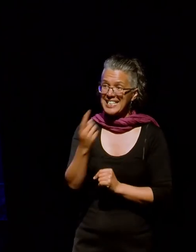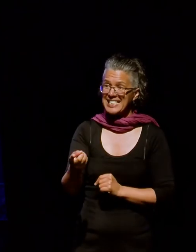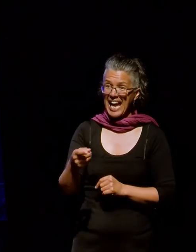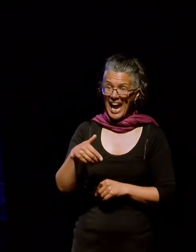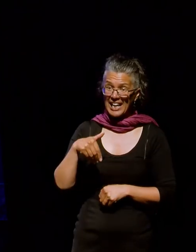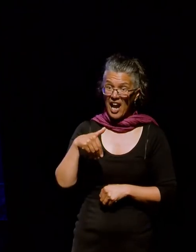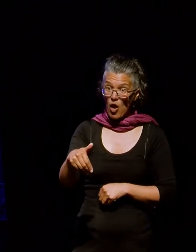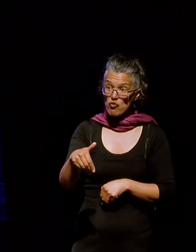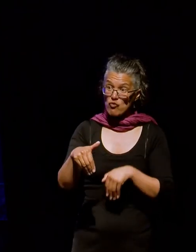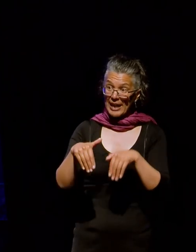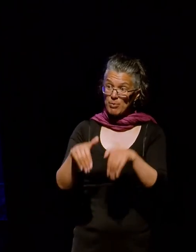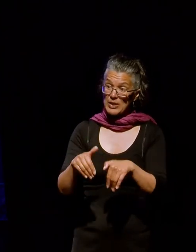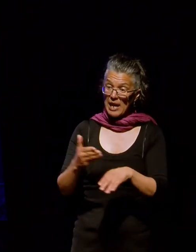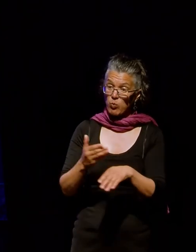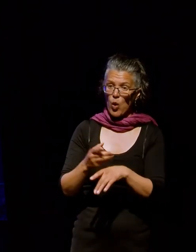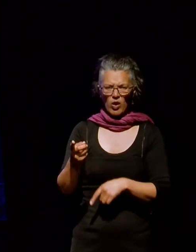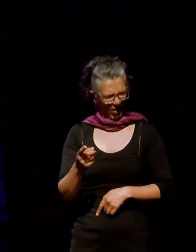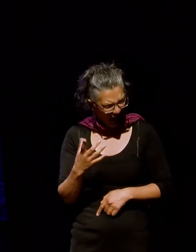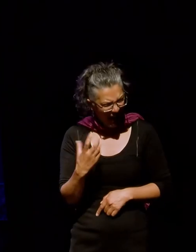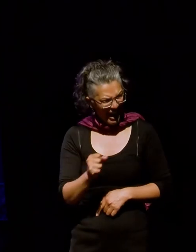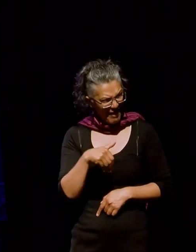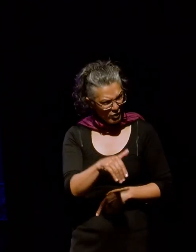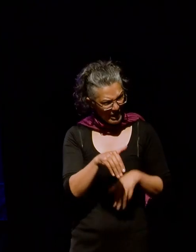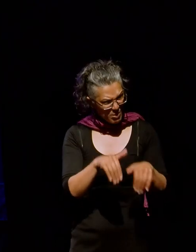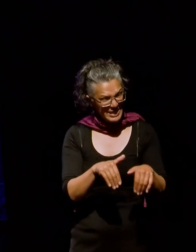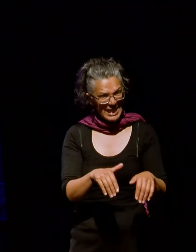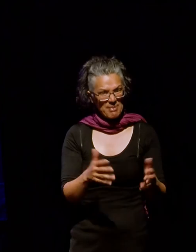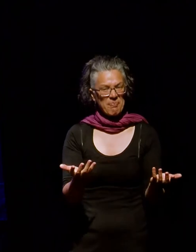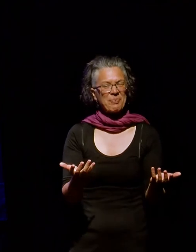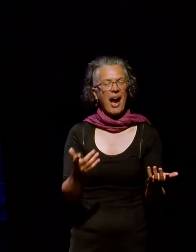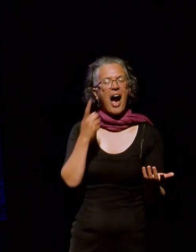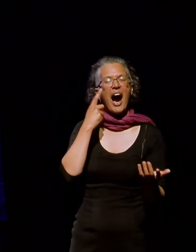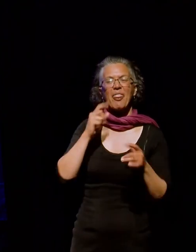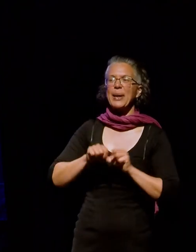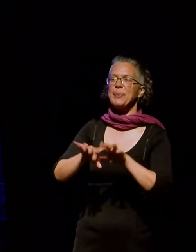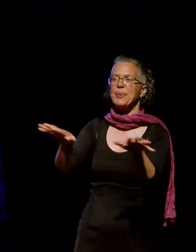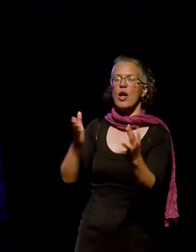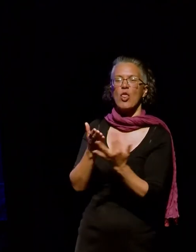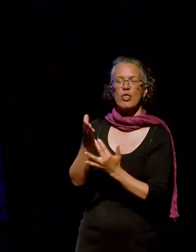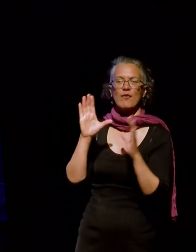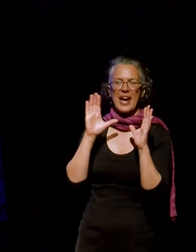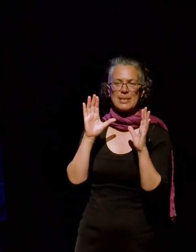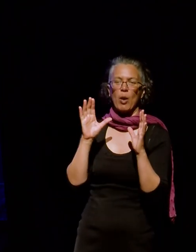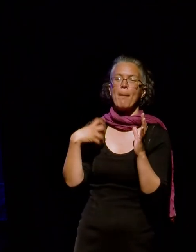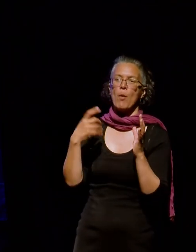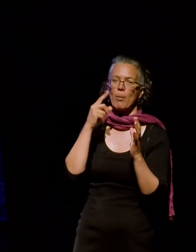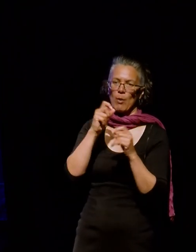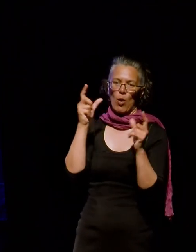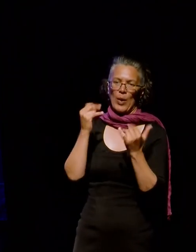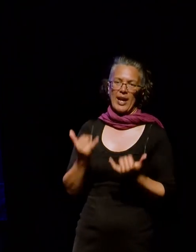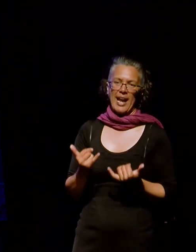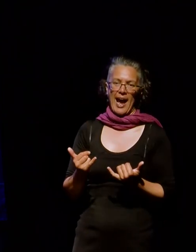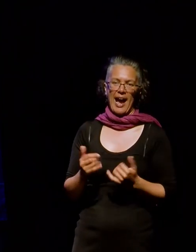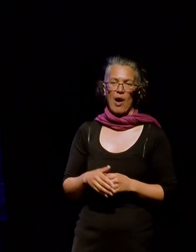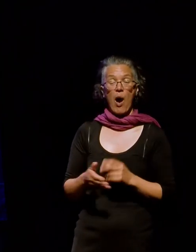Zealand's got a cricket museum. And sort of thanks to Facebook and social media, I think a lot more people know that now. And the other response that I got was,